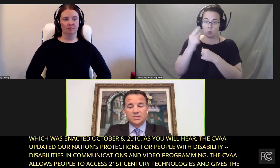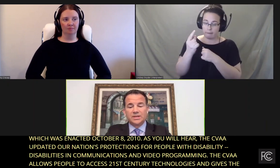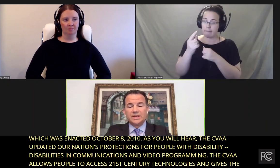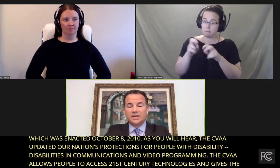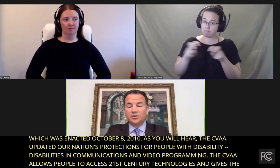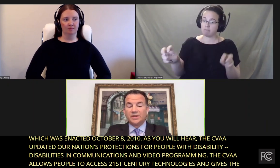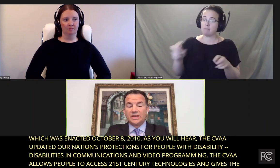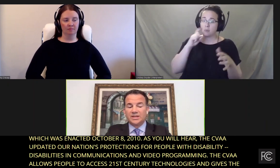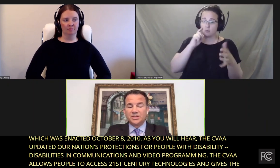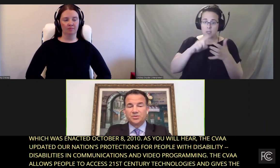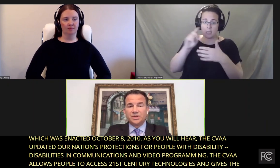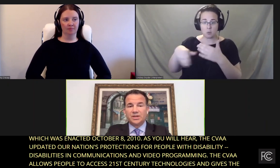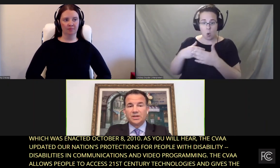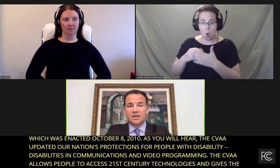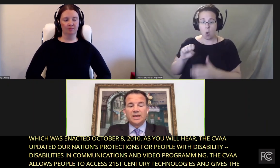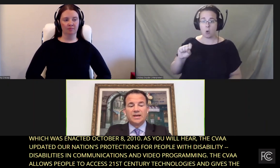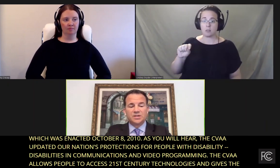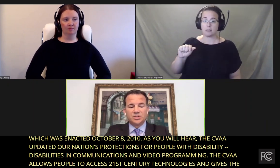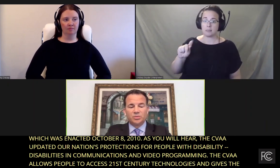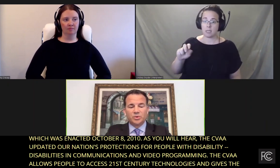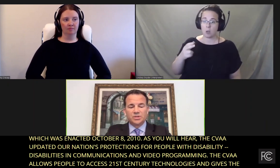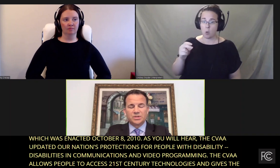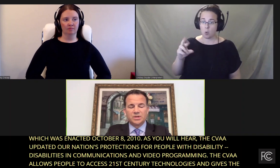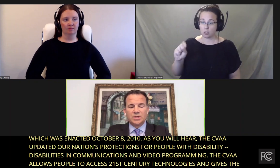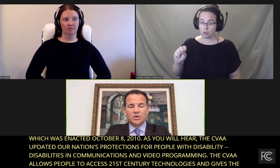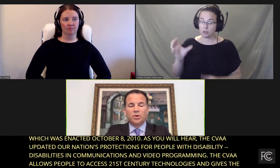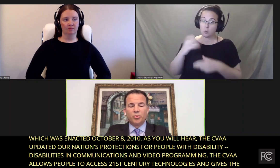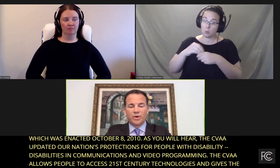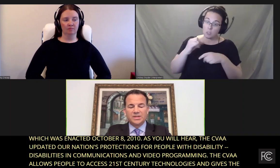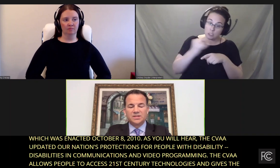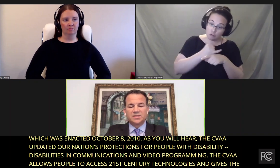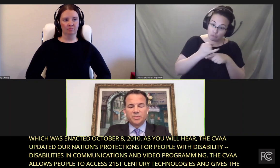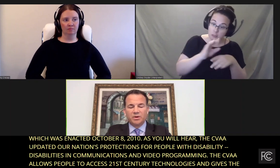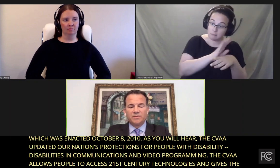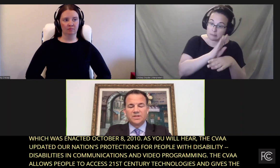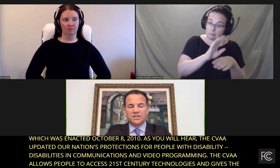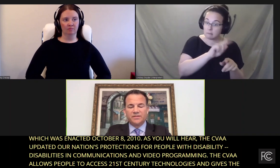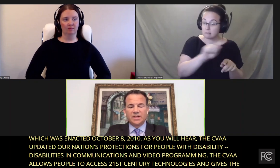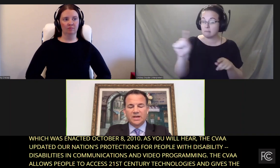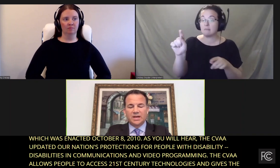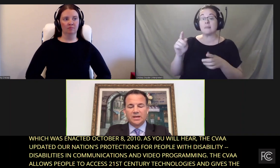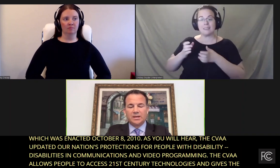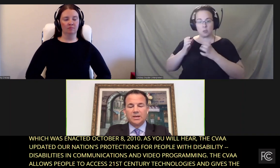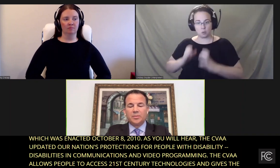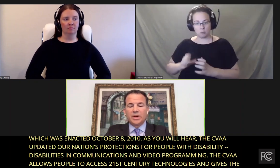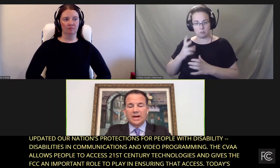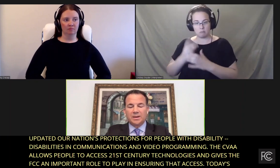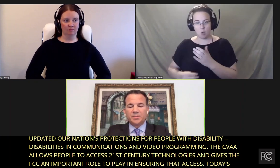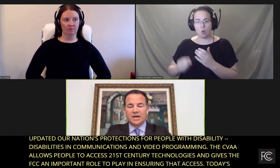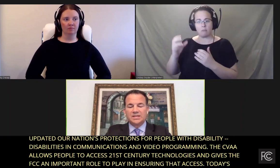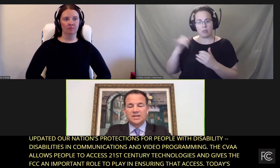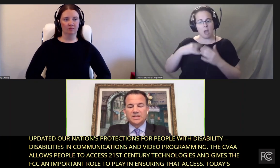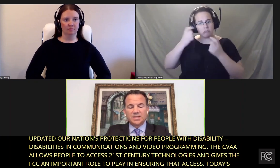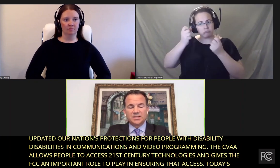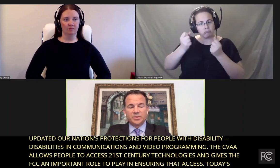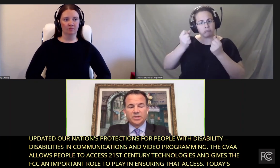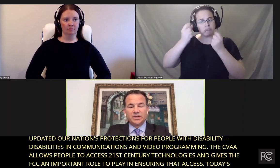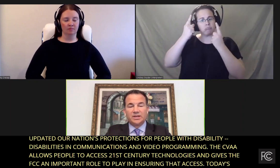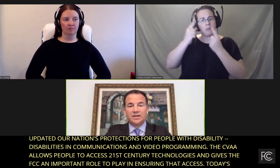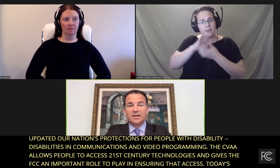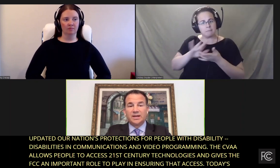stakeholders, including the industry and consumers, who embrace the spirit of the CVAA by optimizing